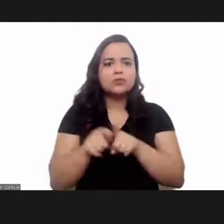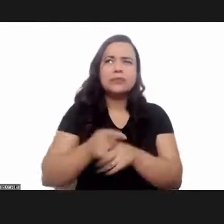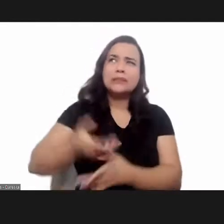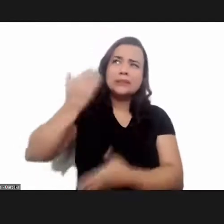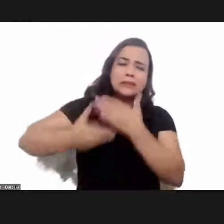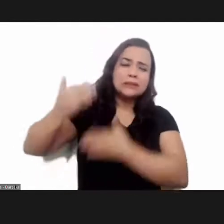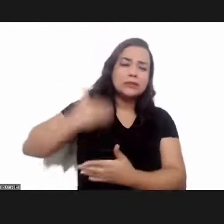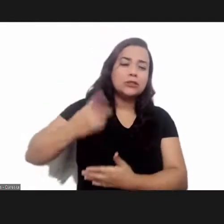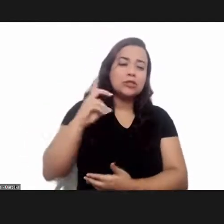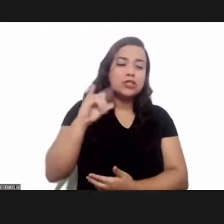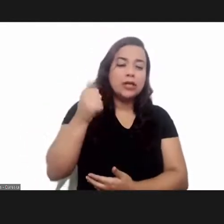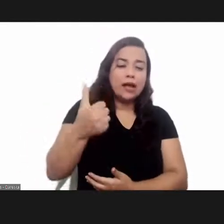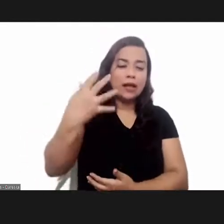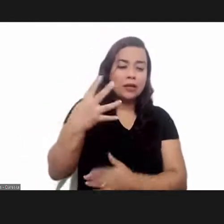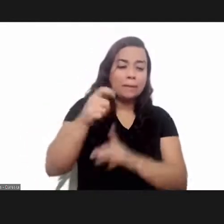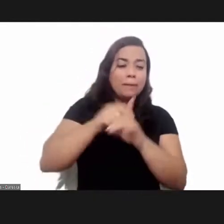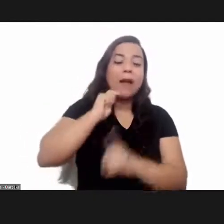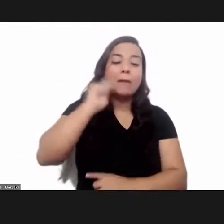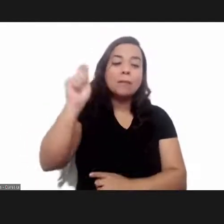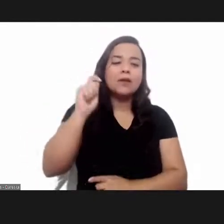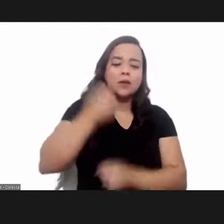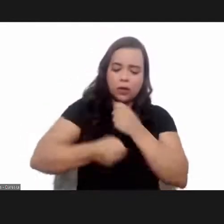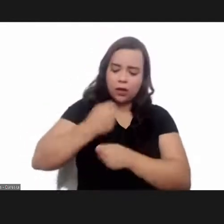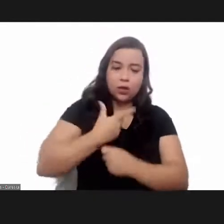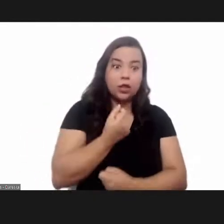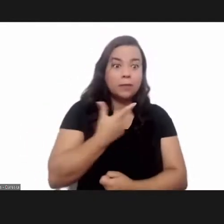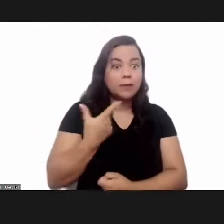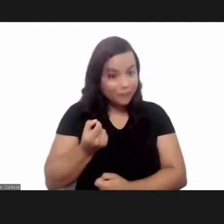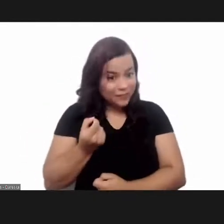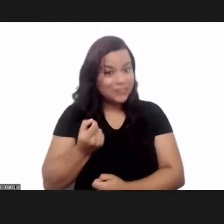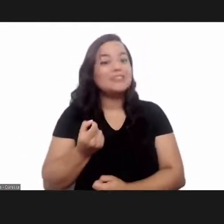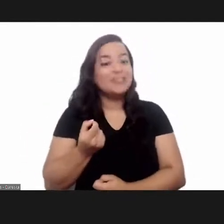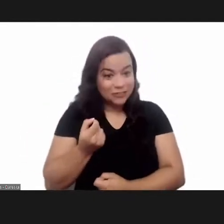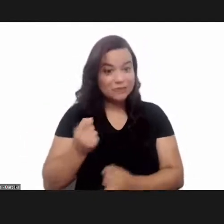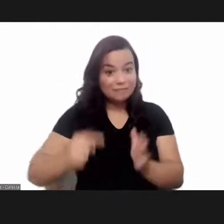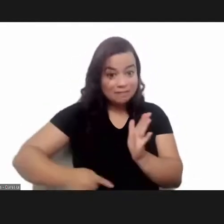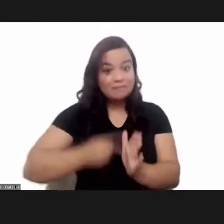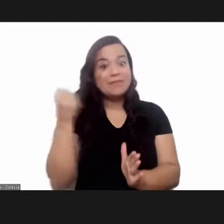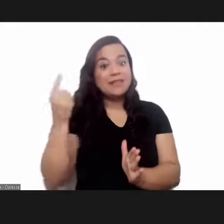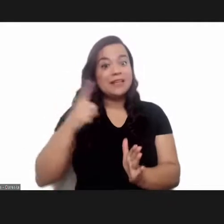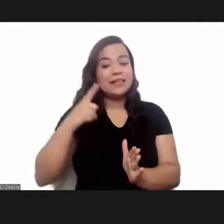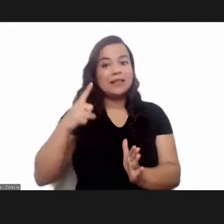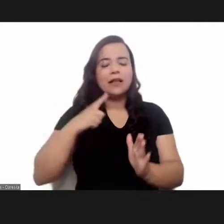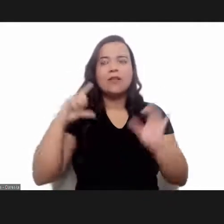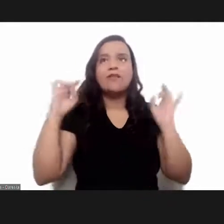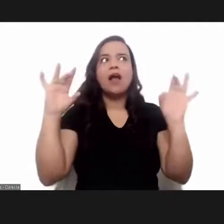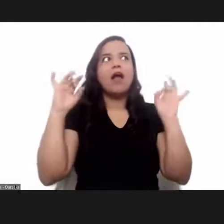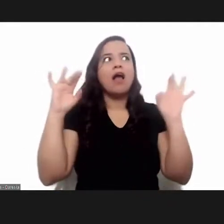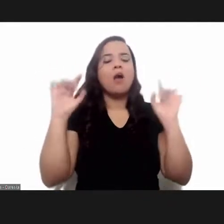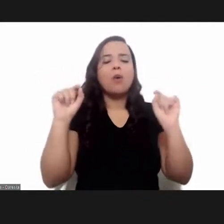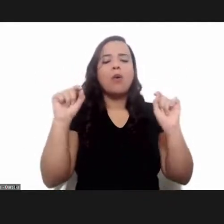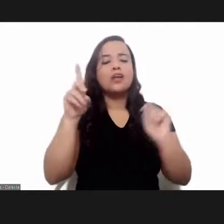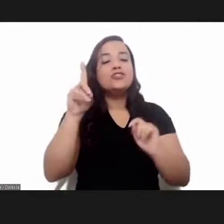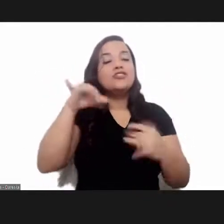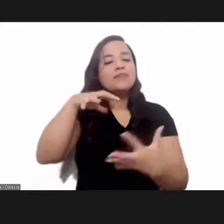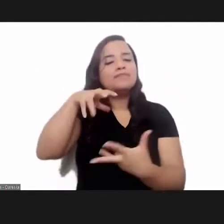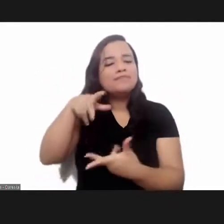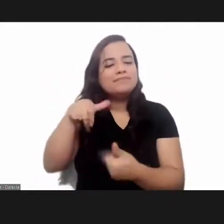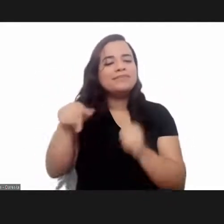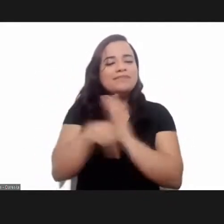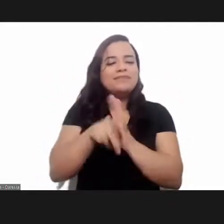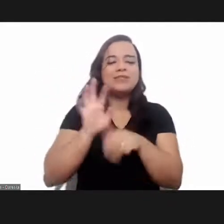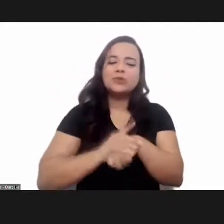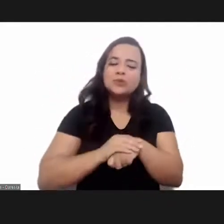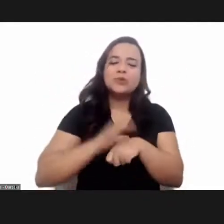April 14, 2020, World Chagas Disease Day was established aiming at awareness